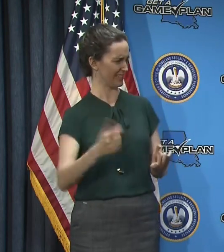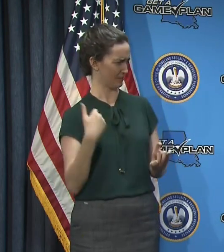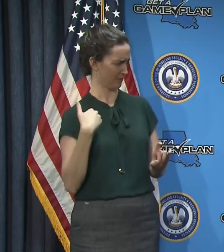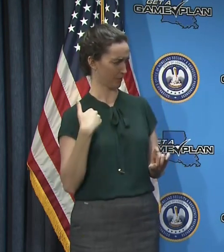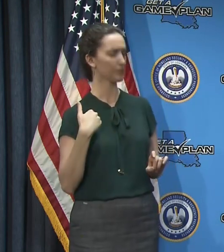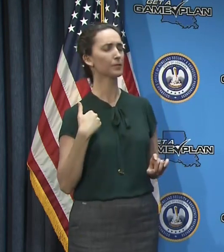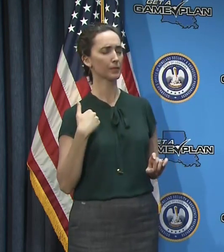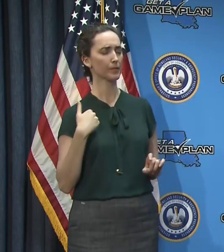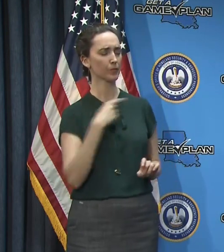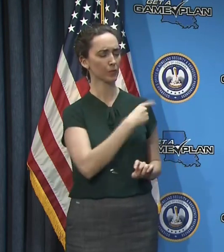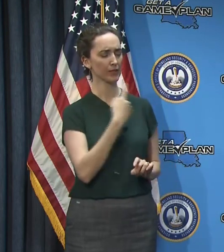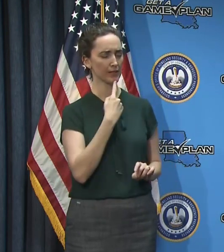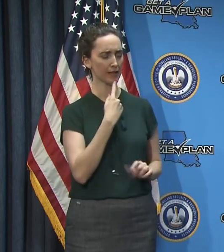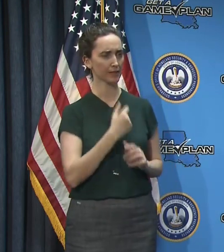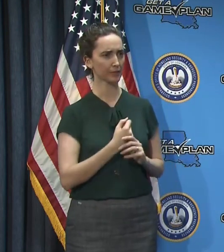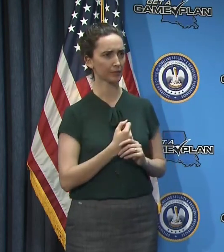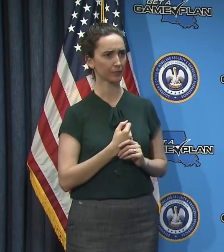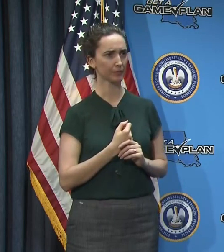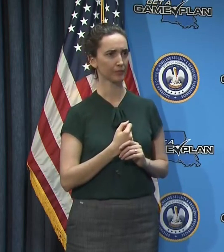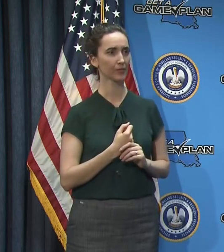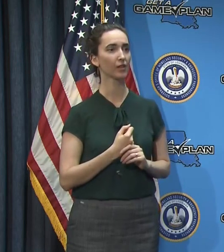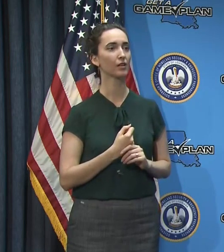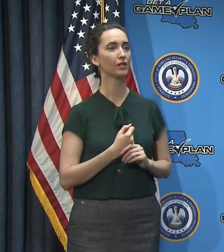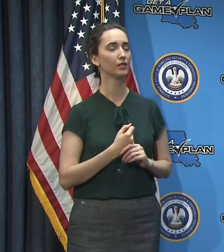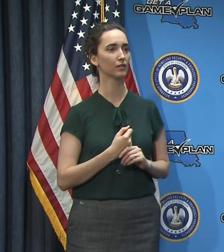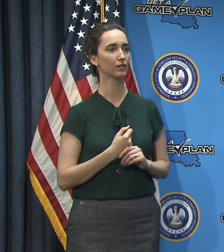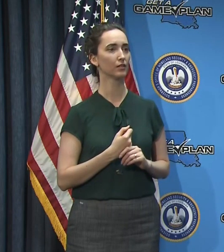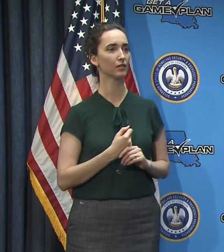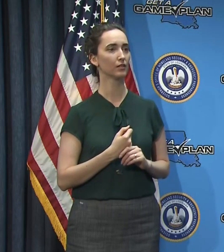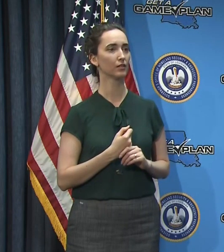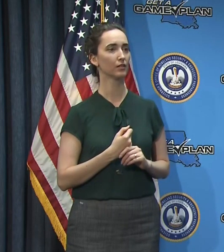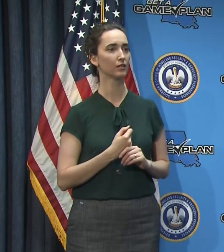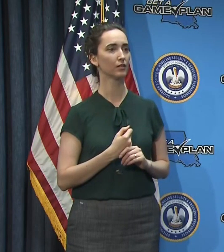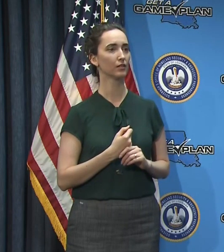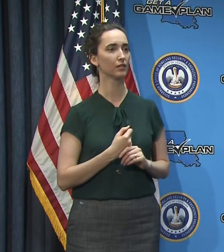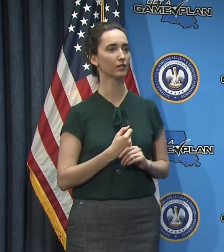and you mentioned, um, more testing coming online that makes the results